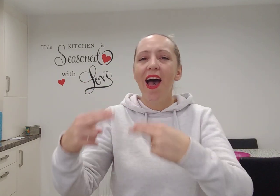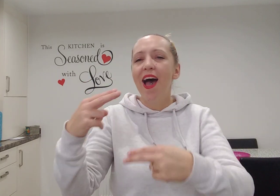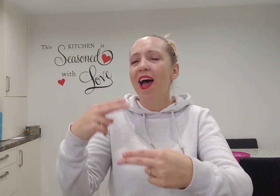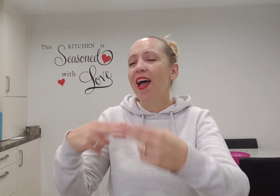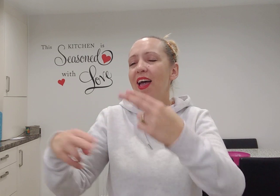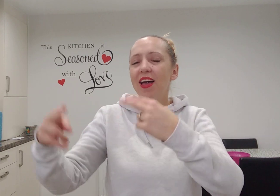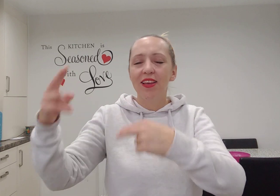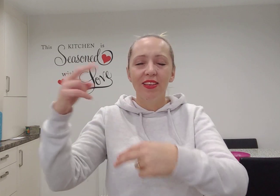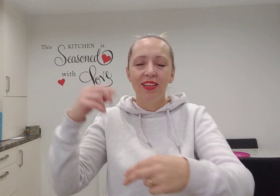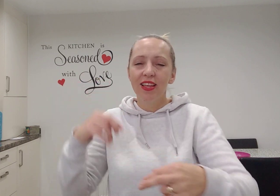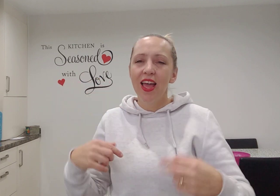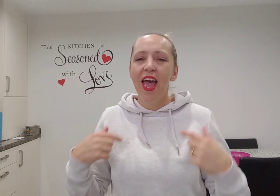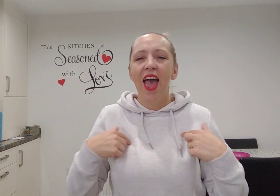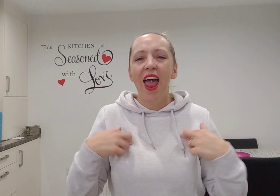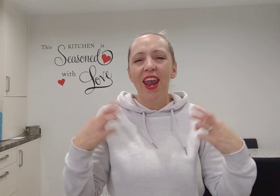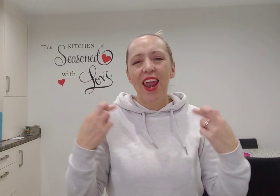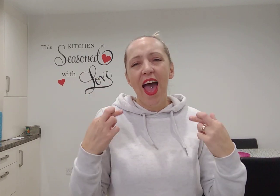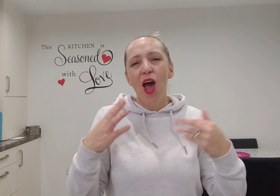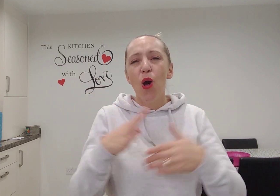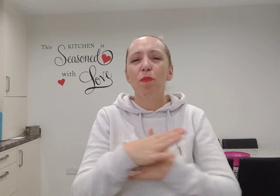And I hope